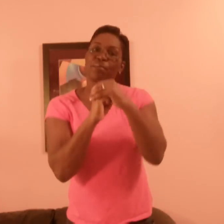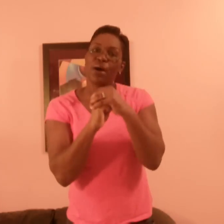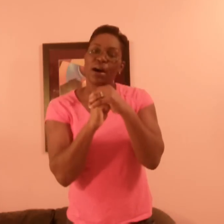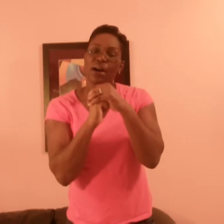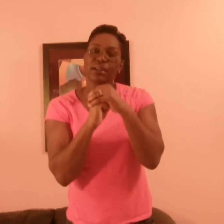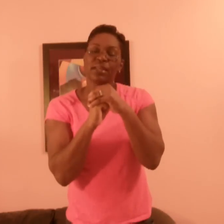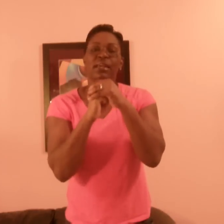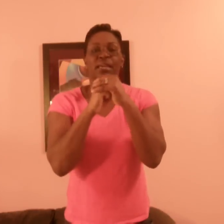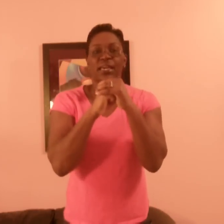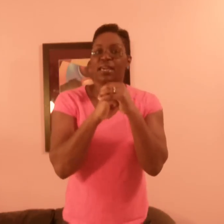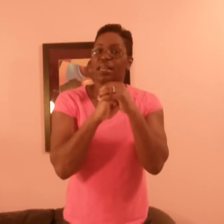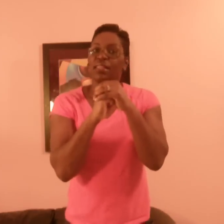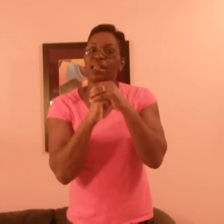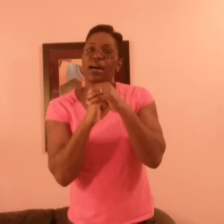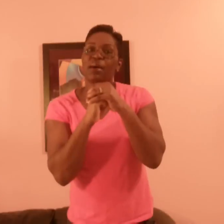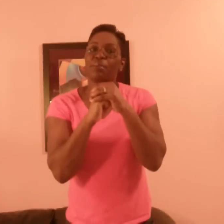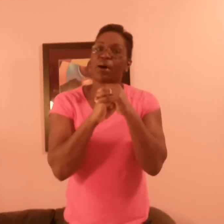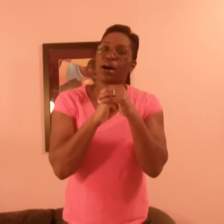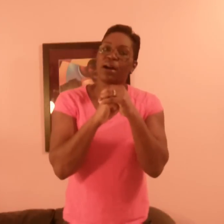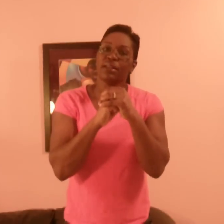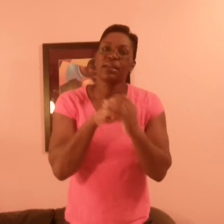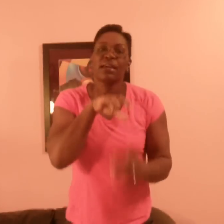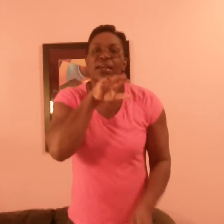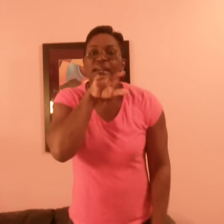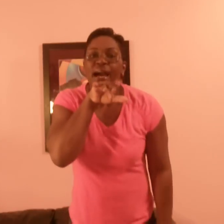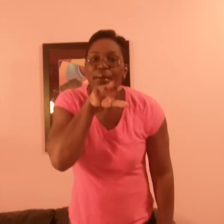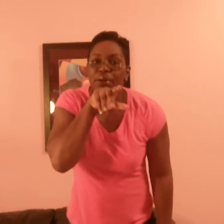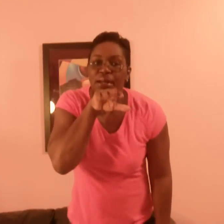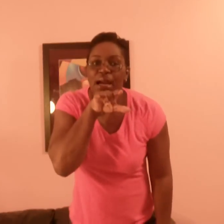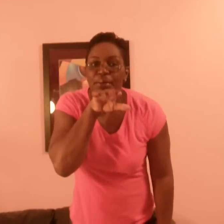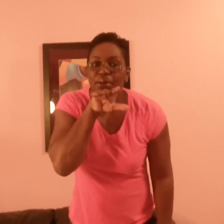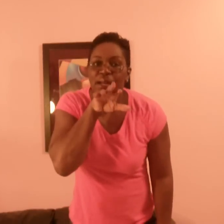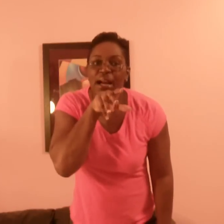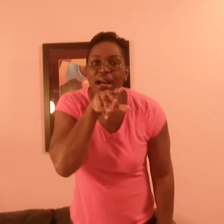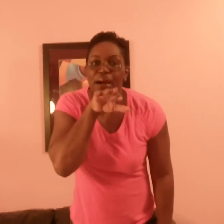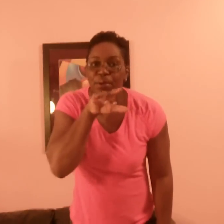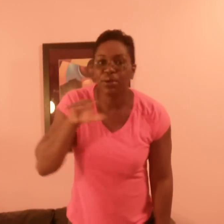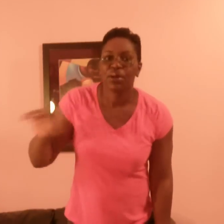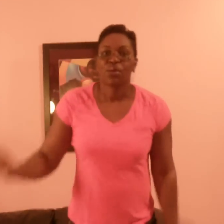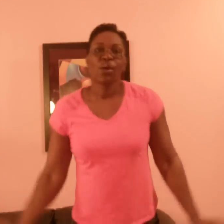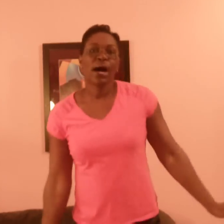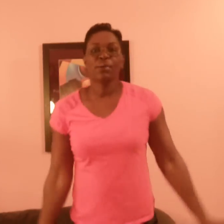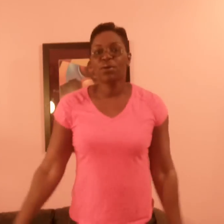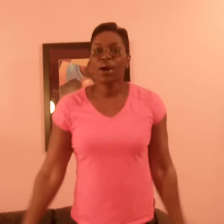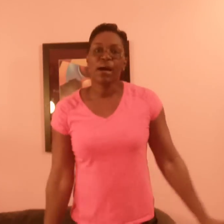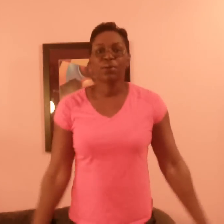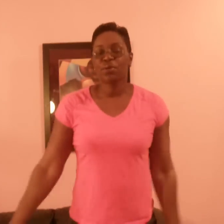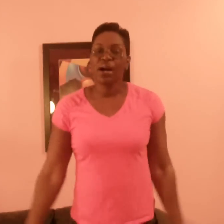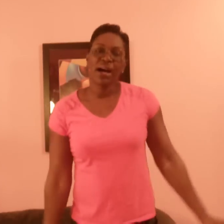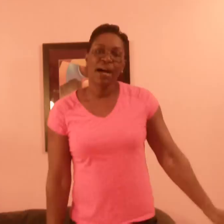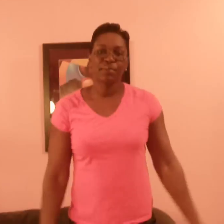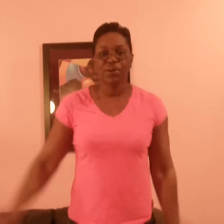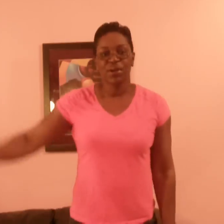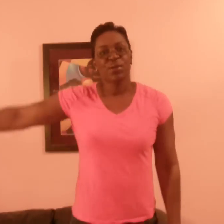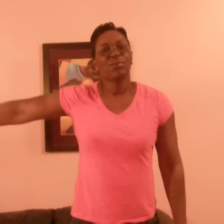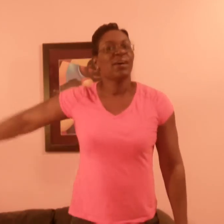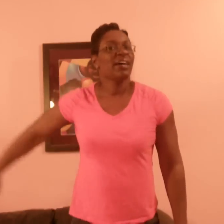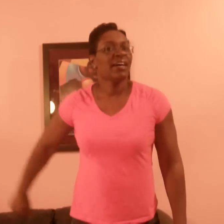barn, in the barn. Gobble, gobble, gobble. Wobble, wobble, wobble. Run